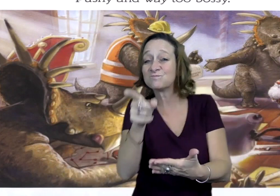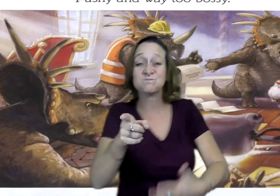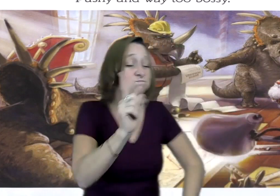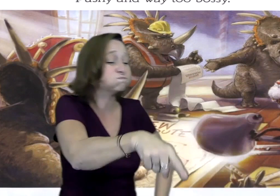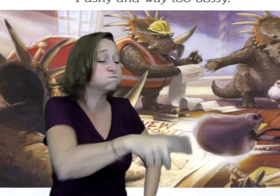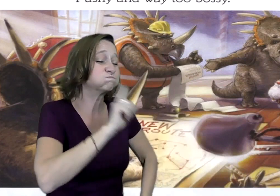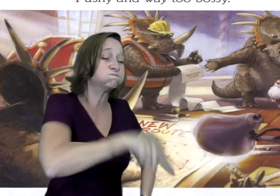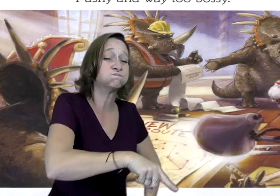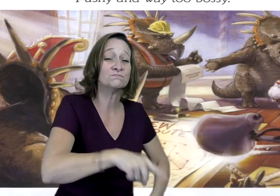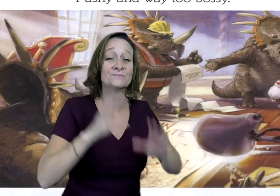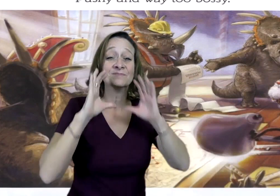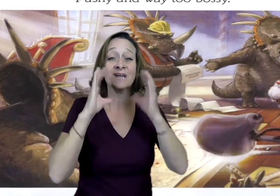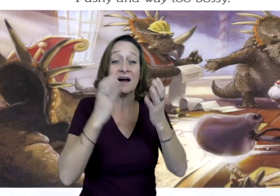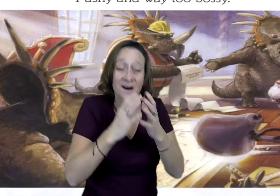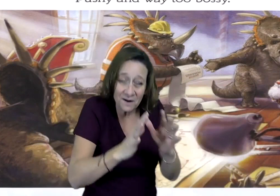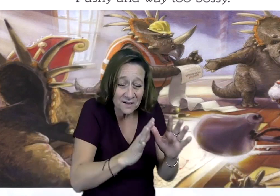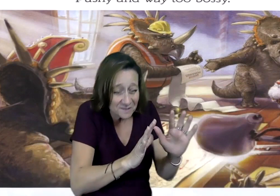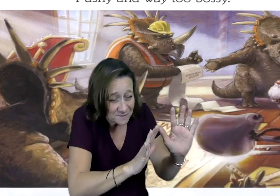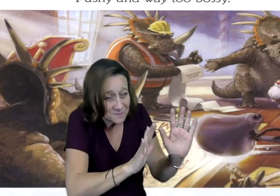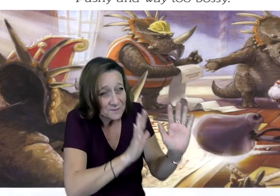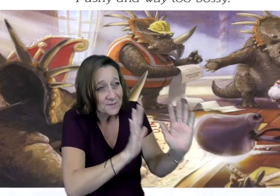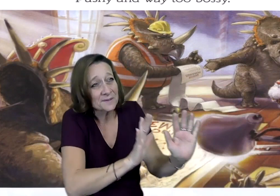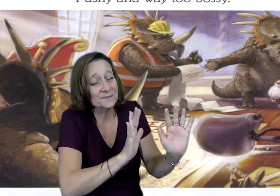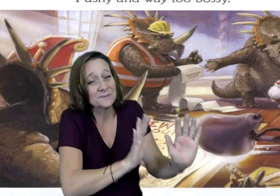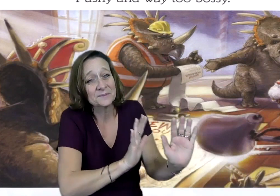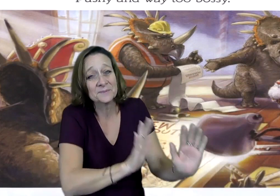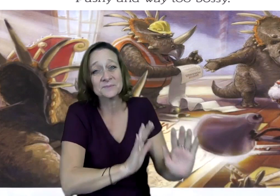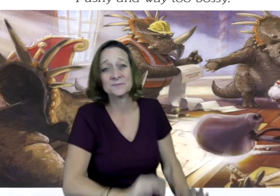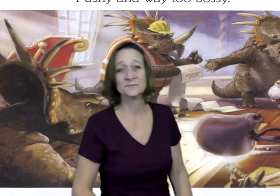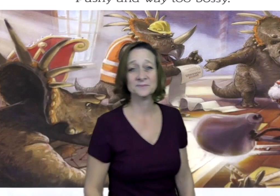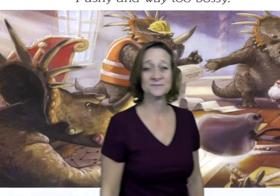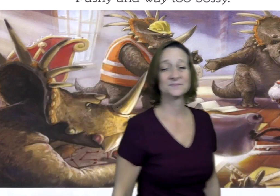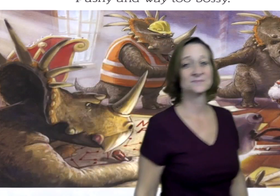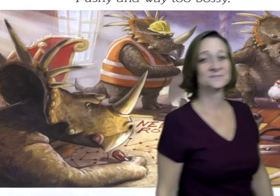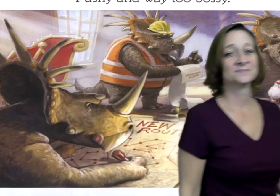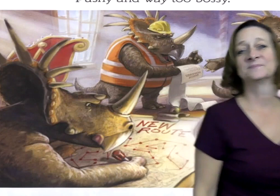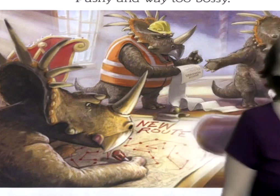And they change it to a different route. And they're ordering Santa around.